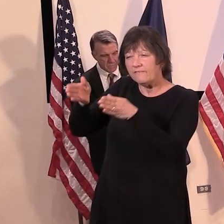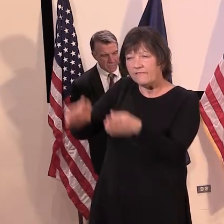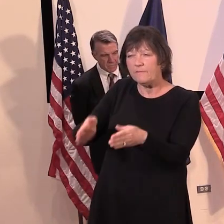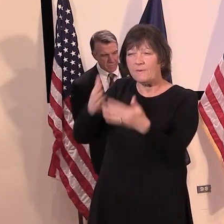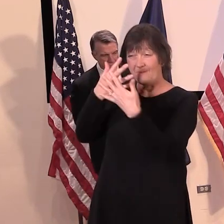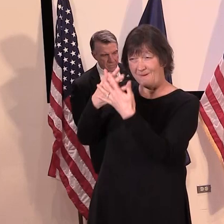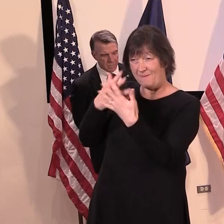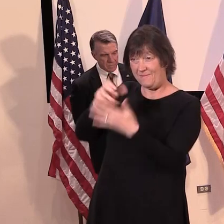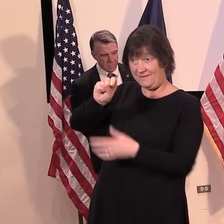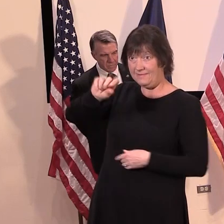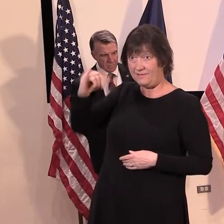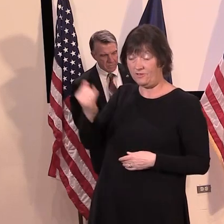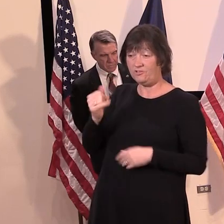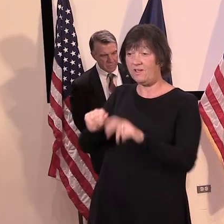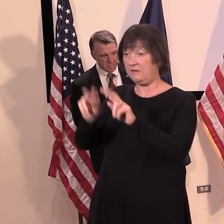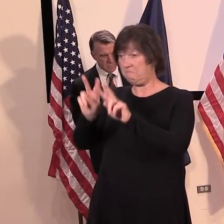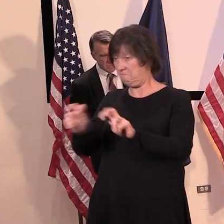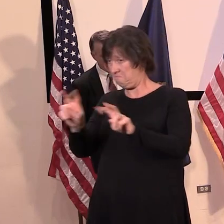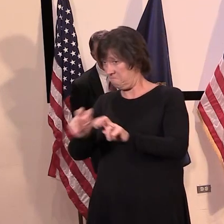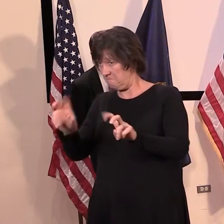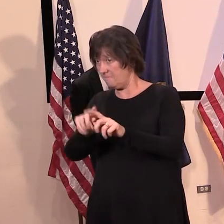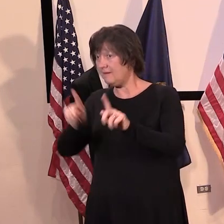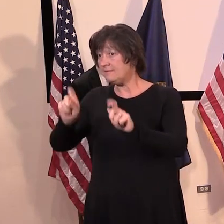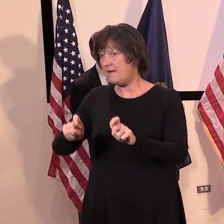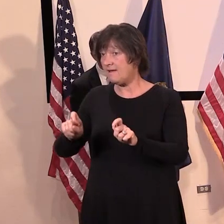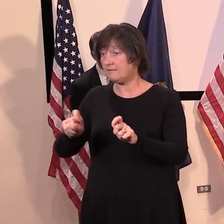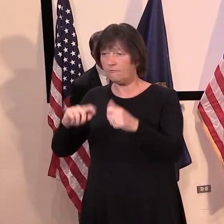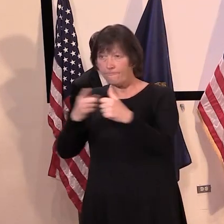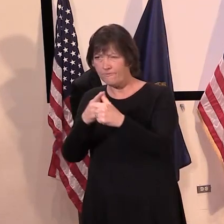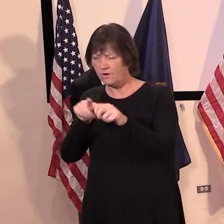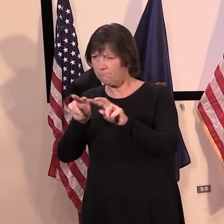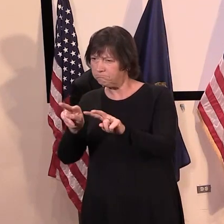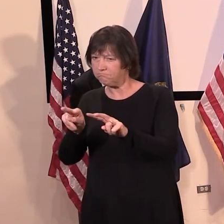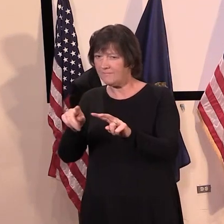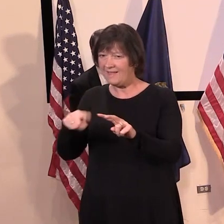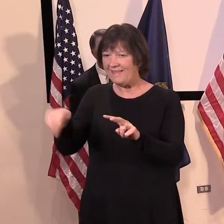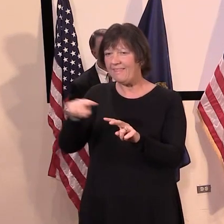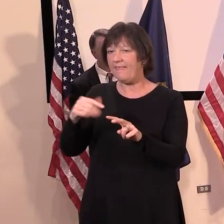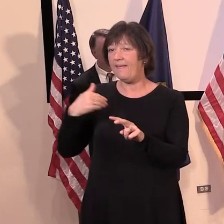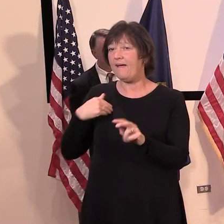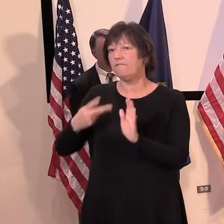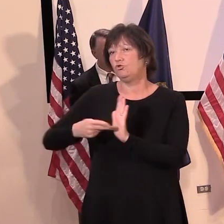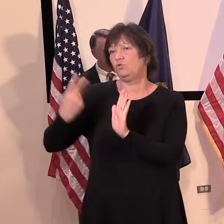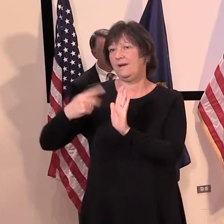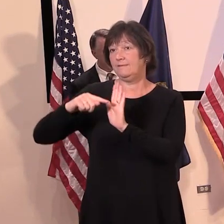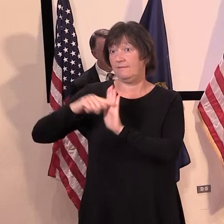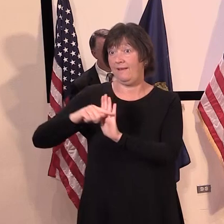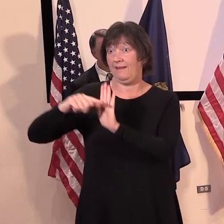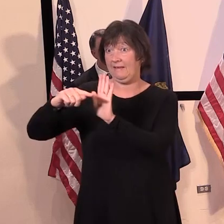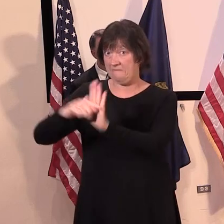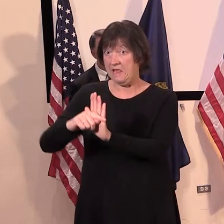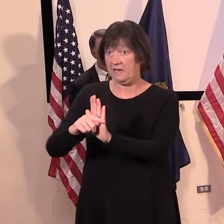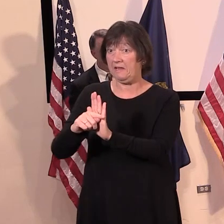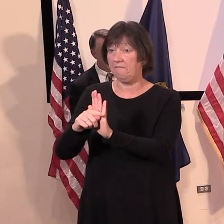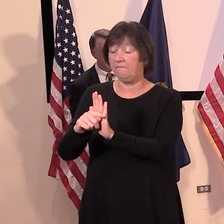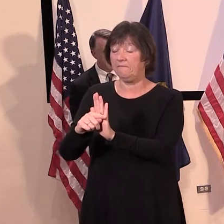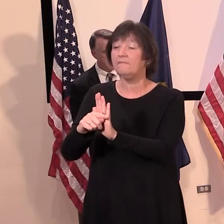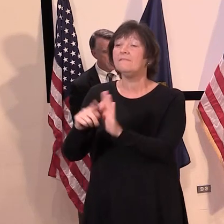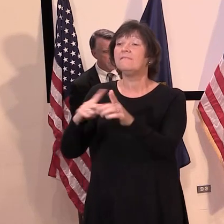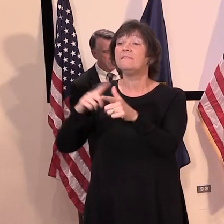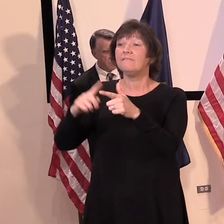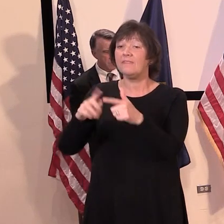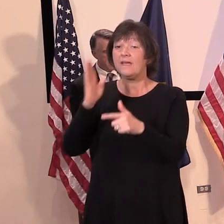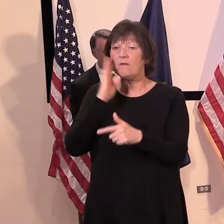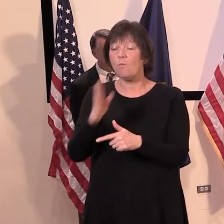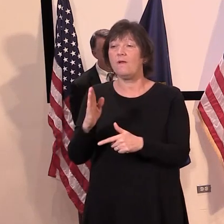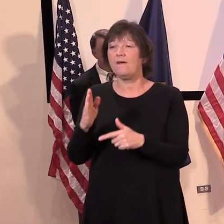St. Johnsbury to make sure, A, they get, um, their two negative tests that happen. And then